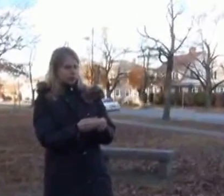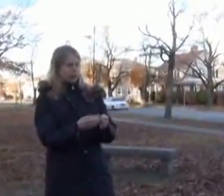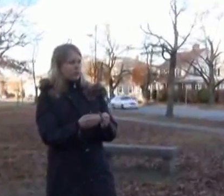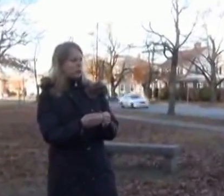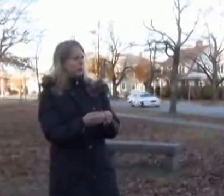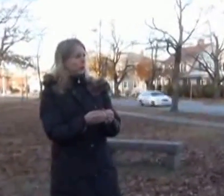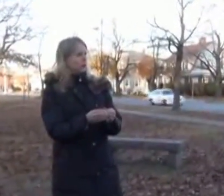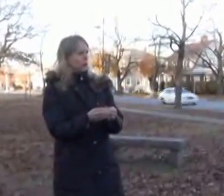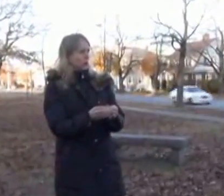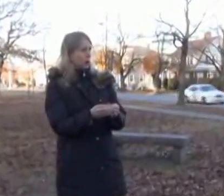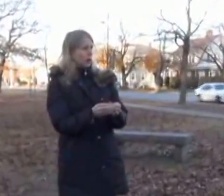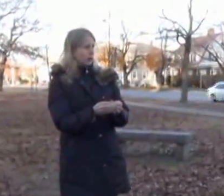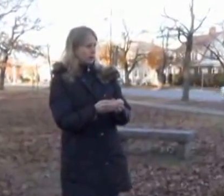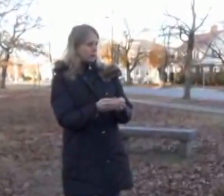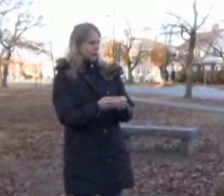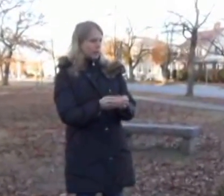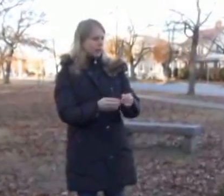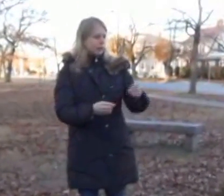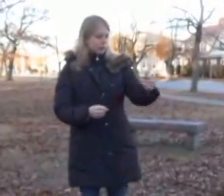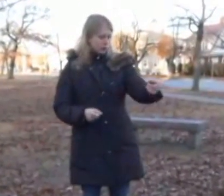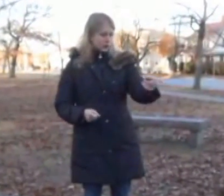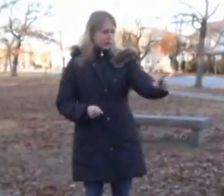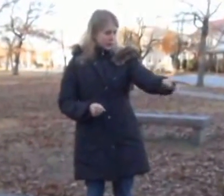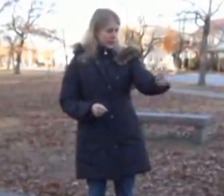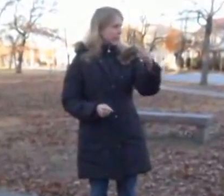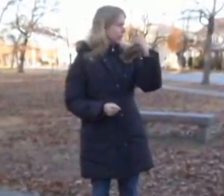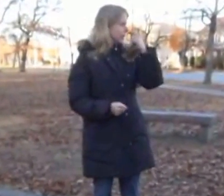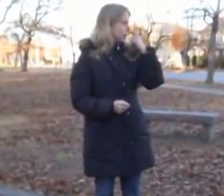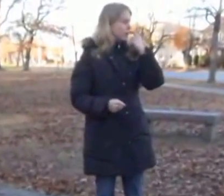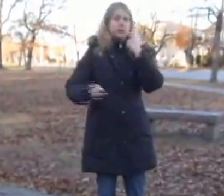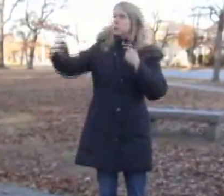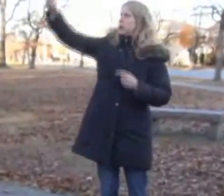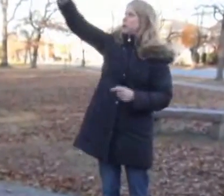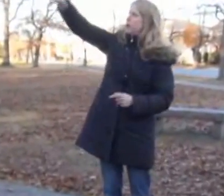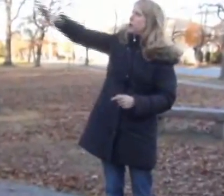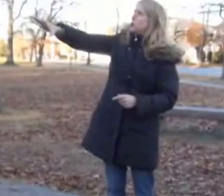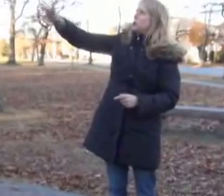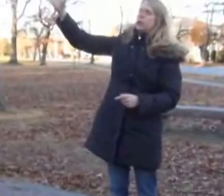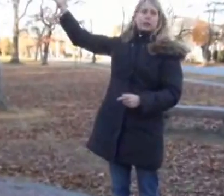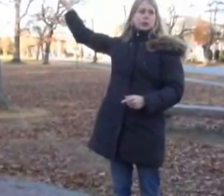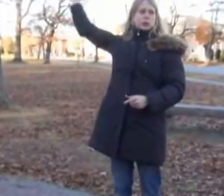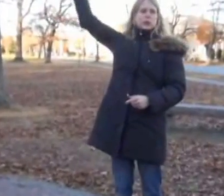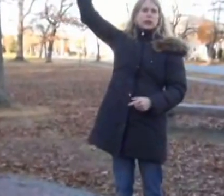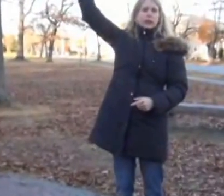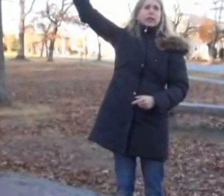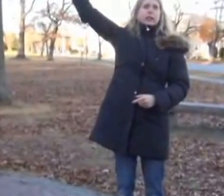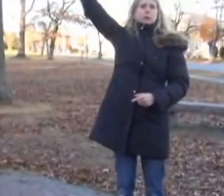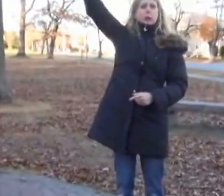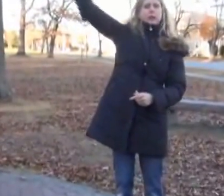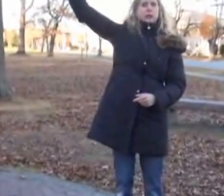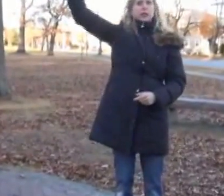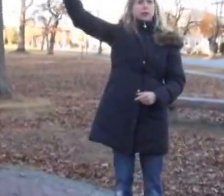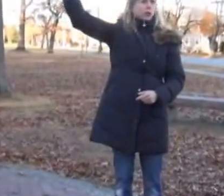And they were very, very private. So as I'm standing here, and this big middle plinth was coming in, being delivered.